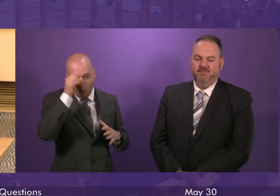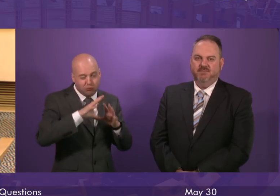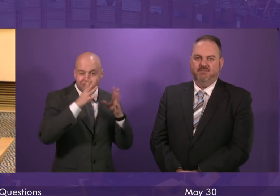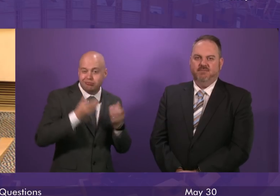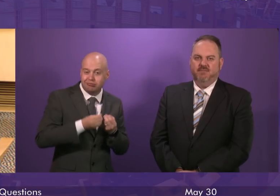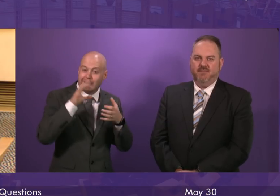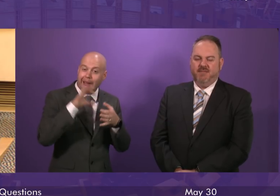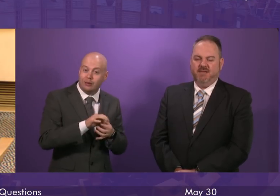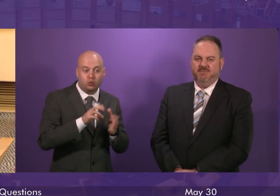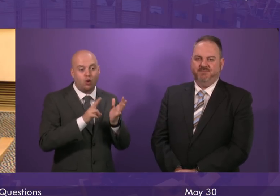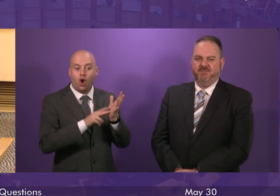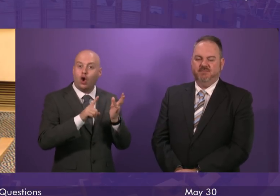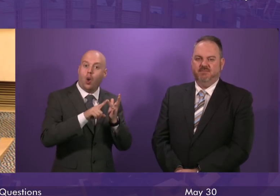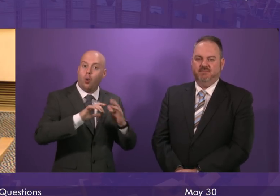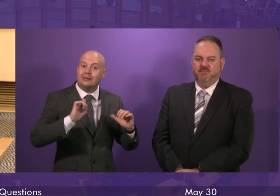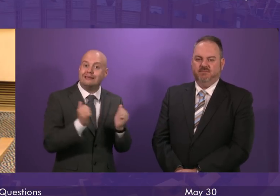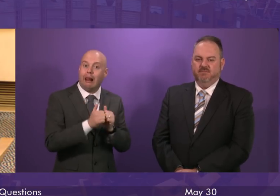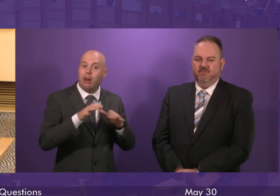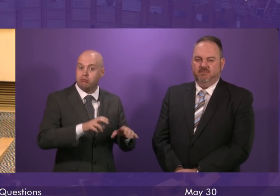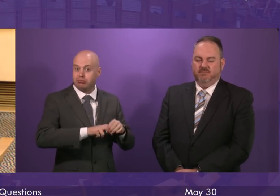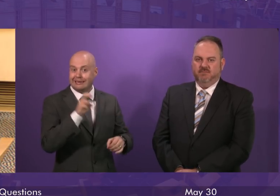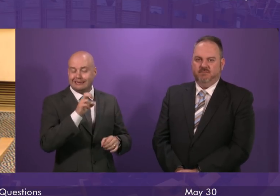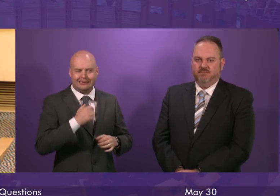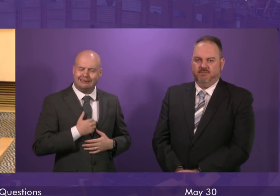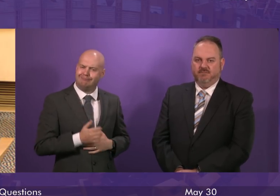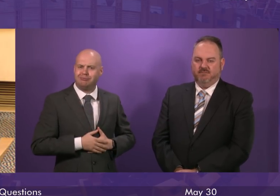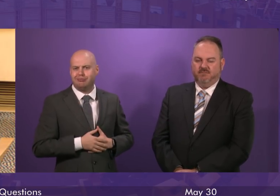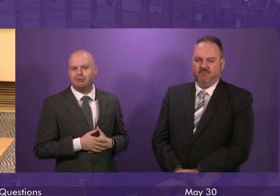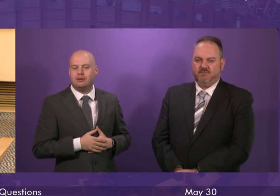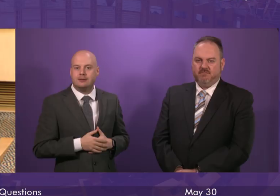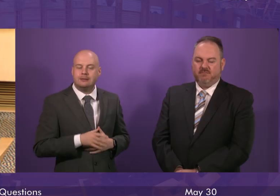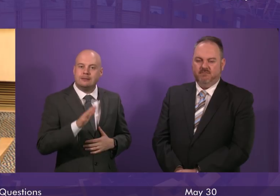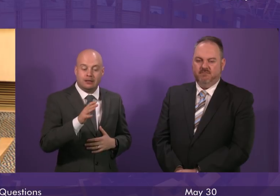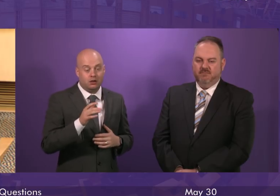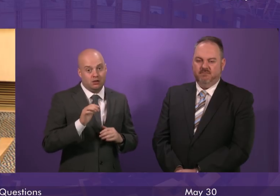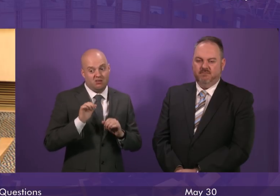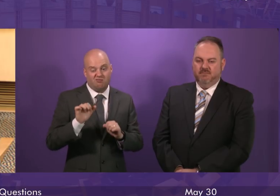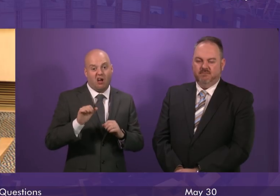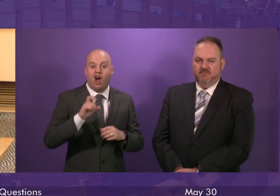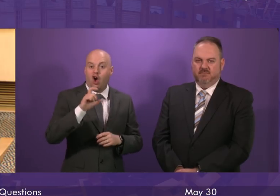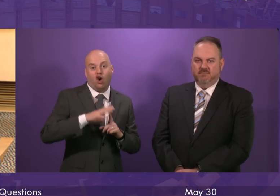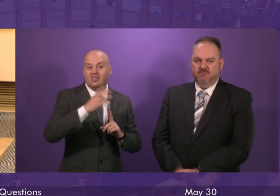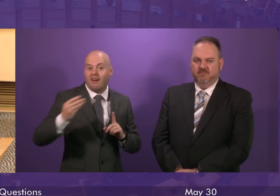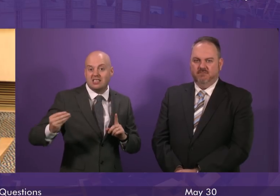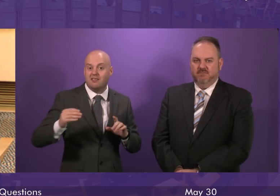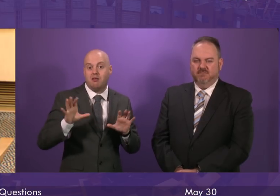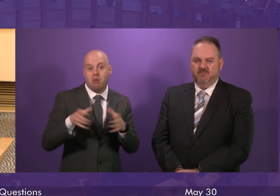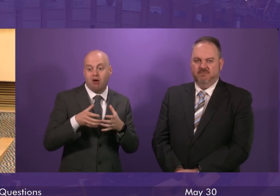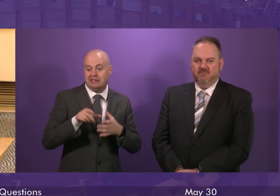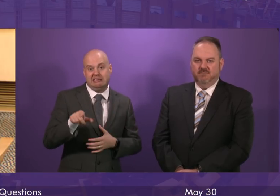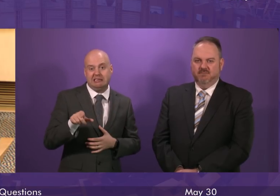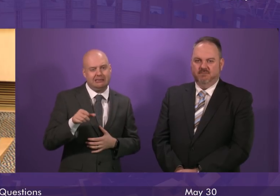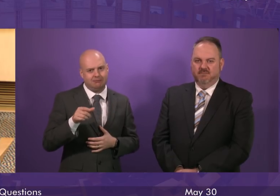fervently there is not a no deal Brexit but given the direction of the Conservative Party I don't think we can afford to be